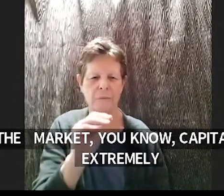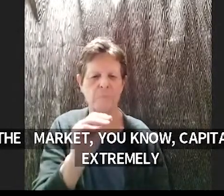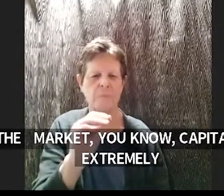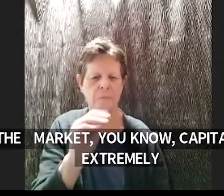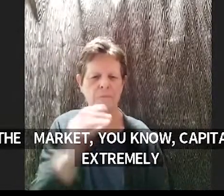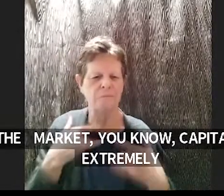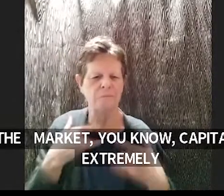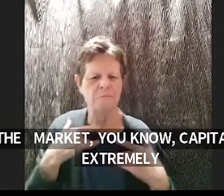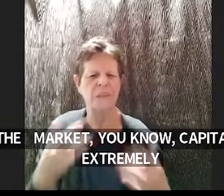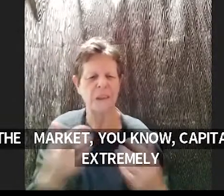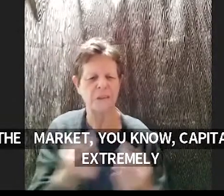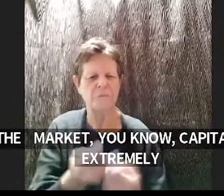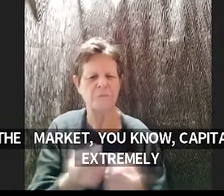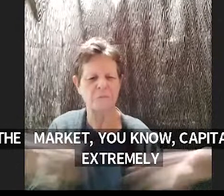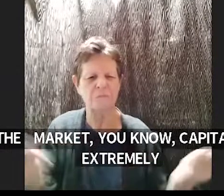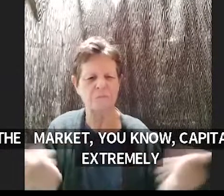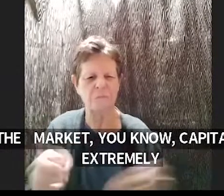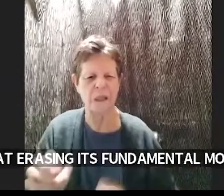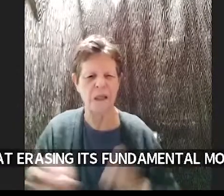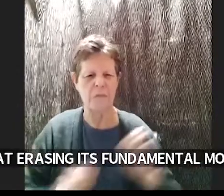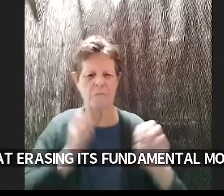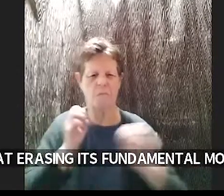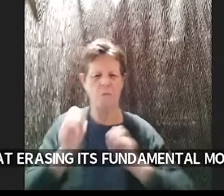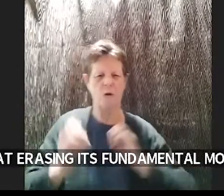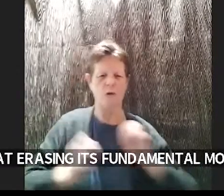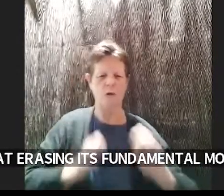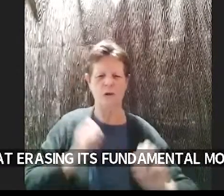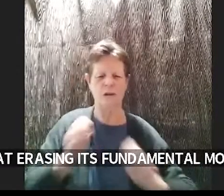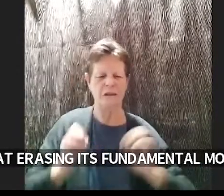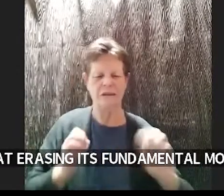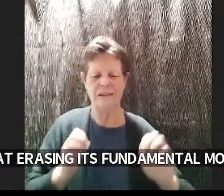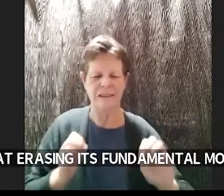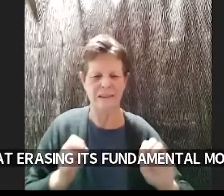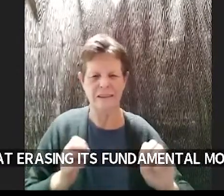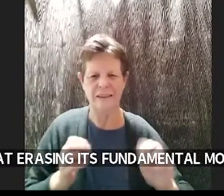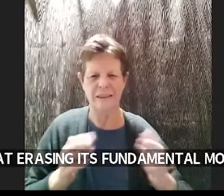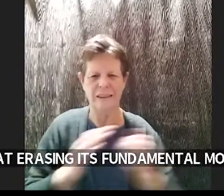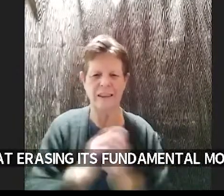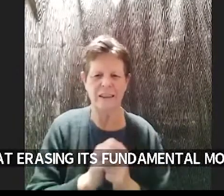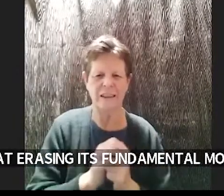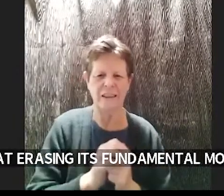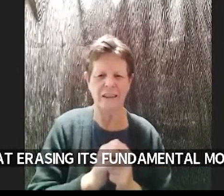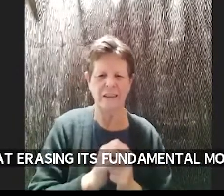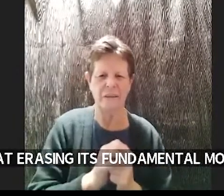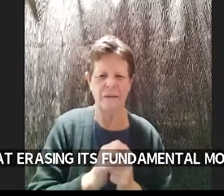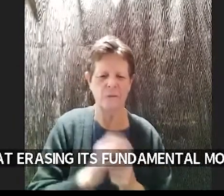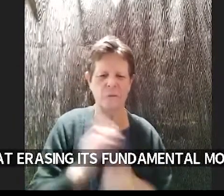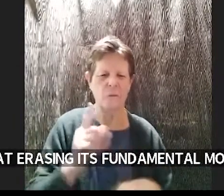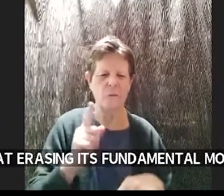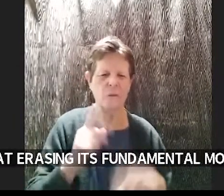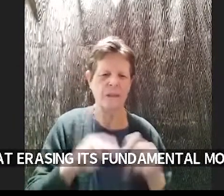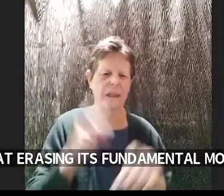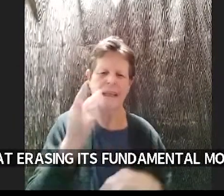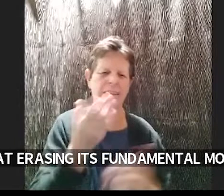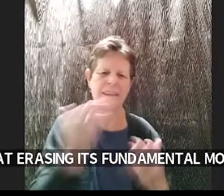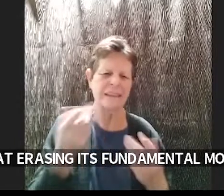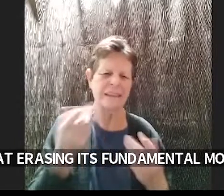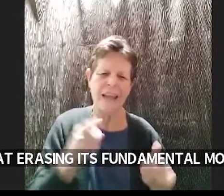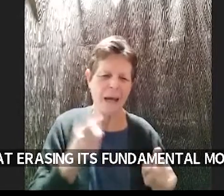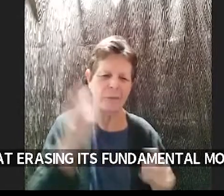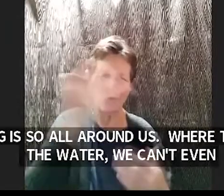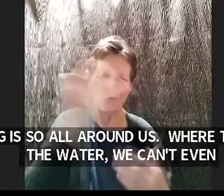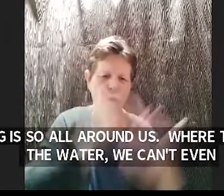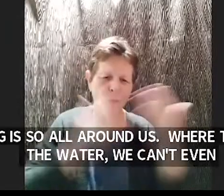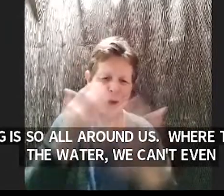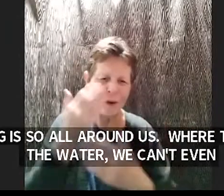that's so it's so all around us it's so like we're the fish it's the water we can't even really see it and and the the center political